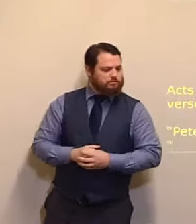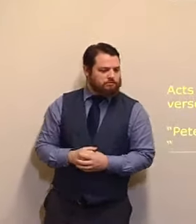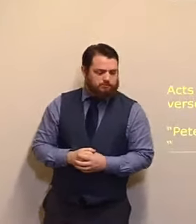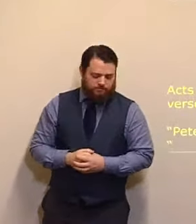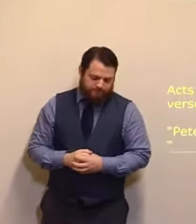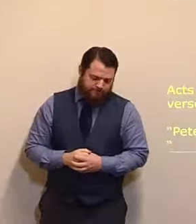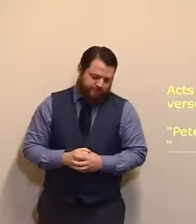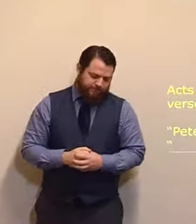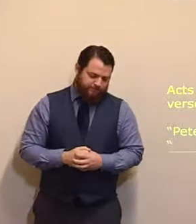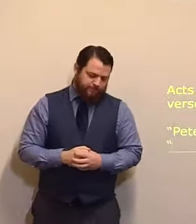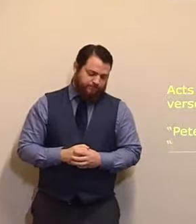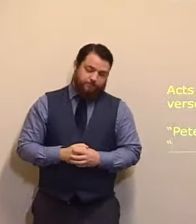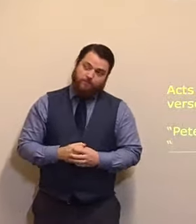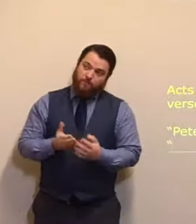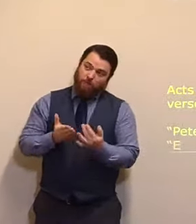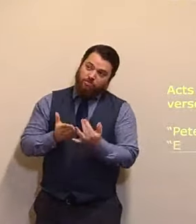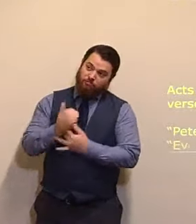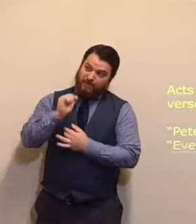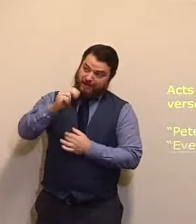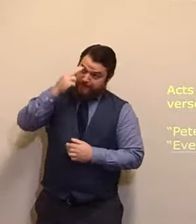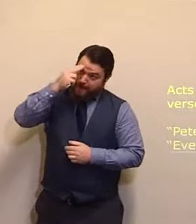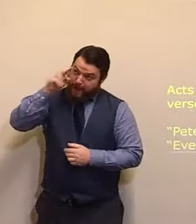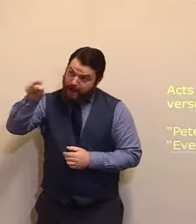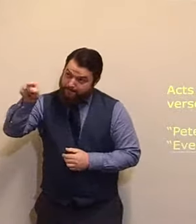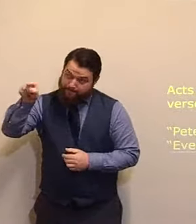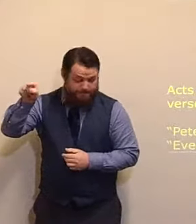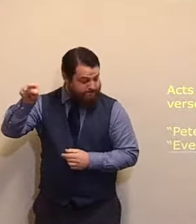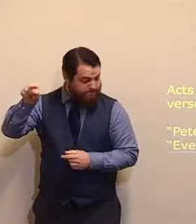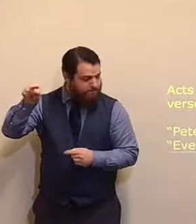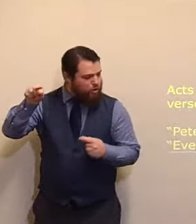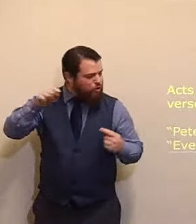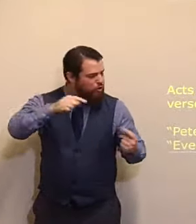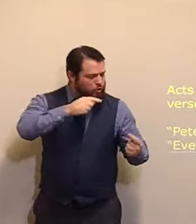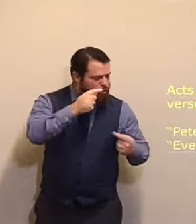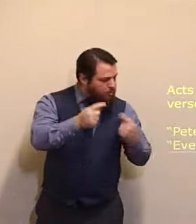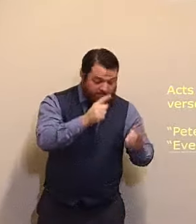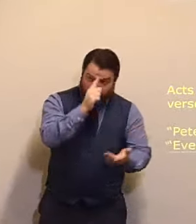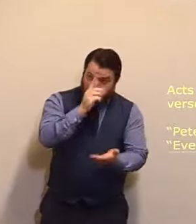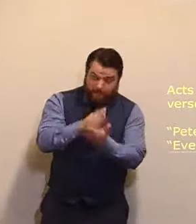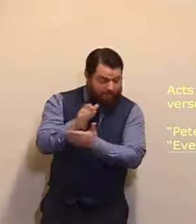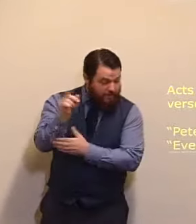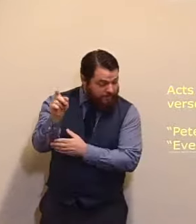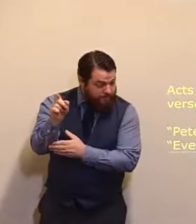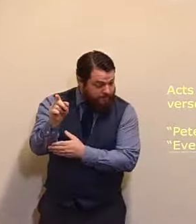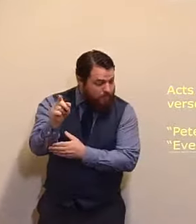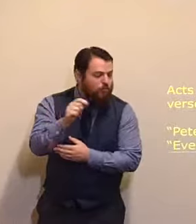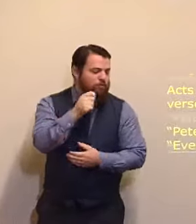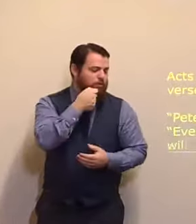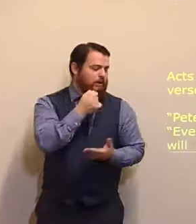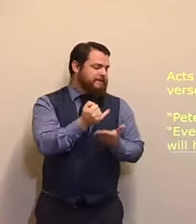whosoever believed in him, shall receive, remission, of sins.